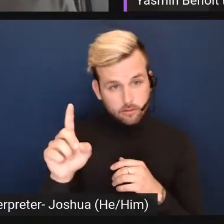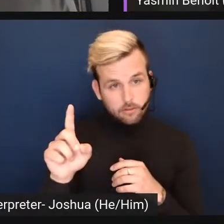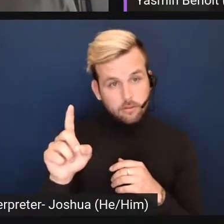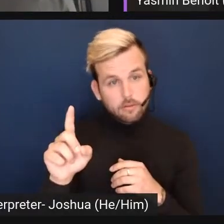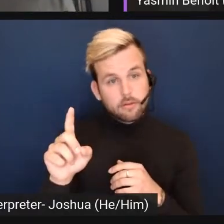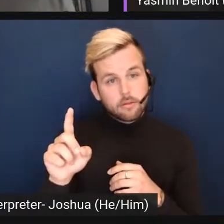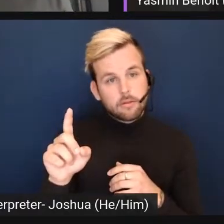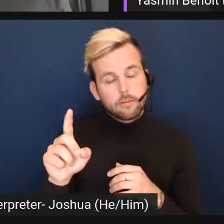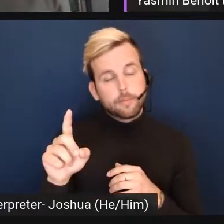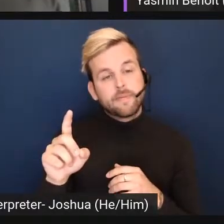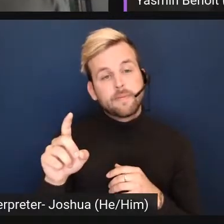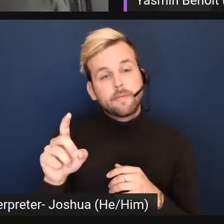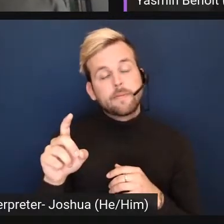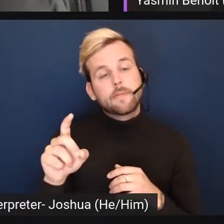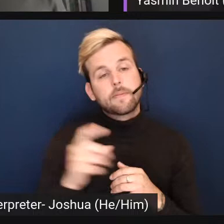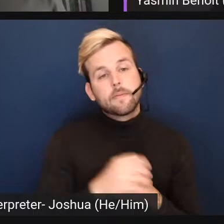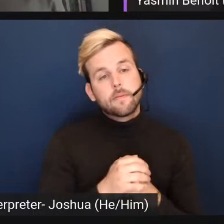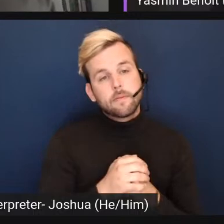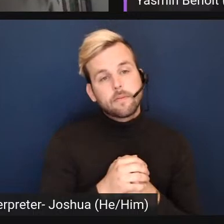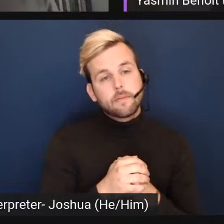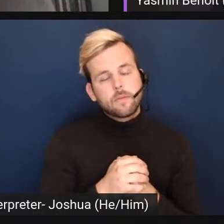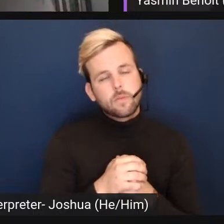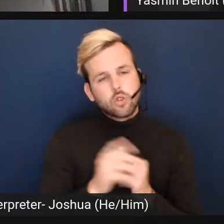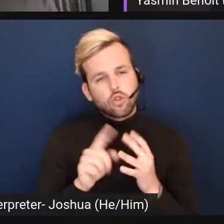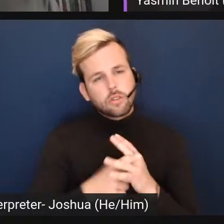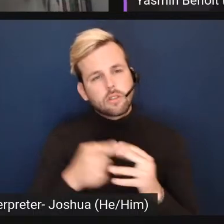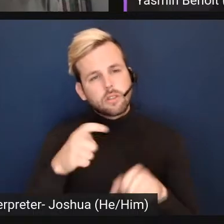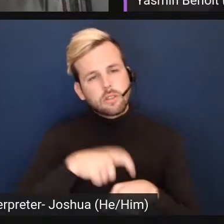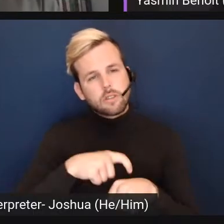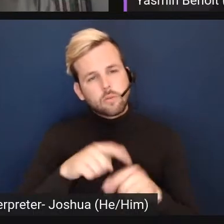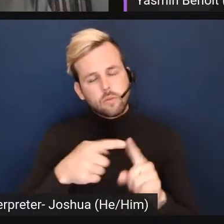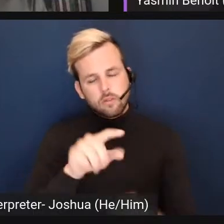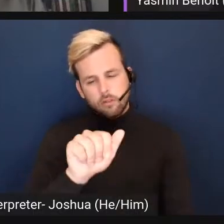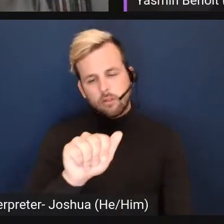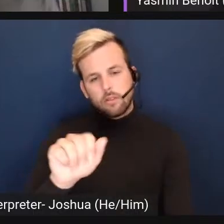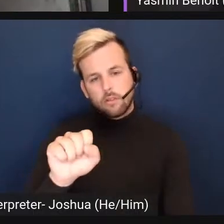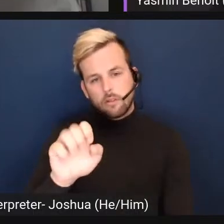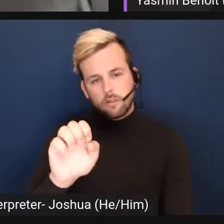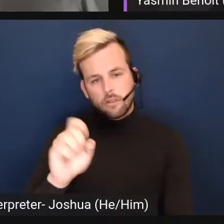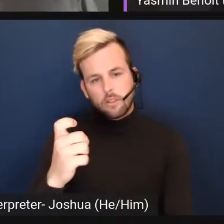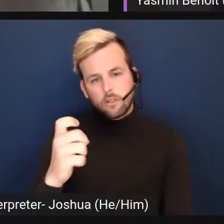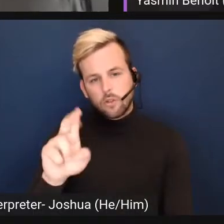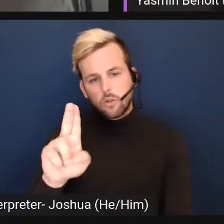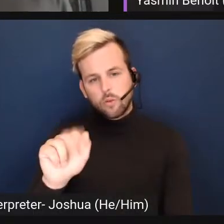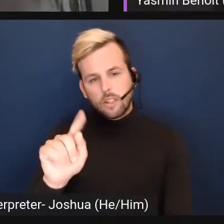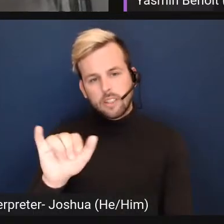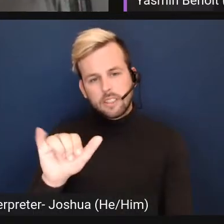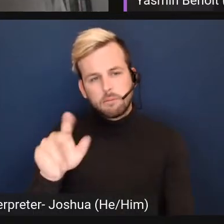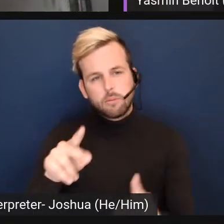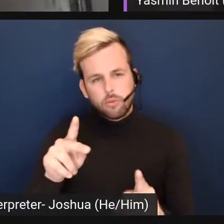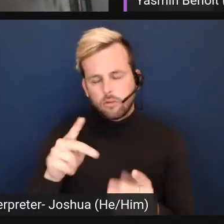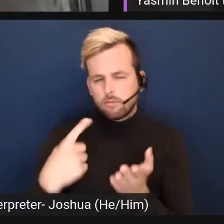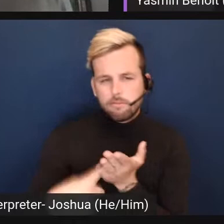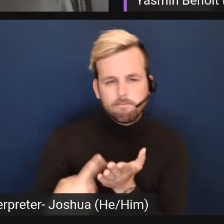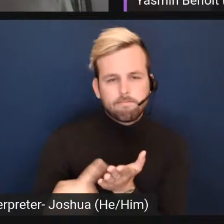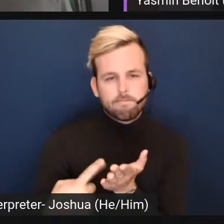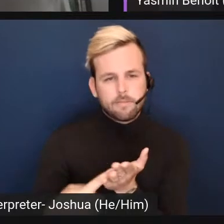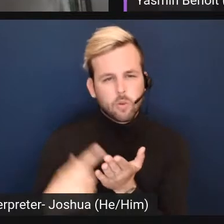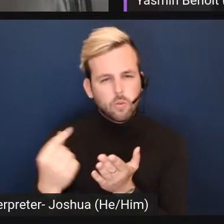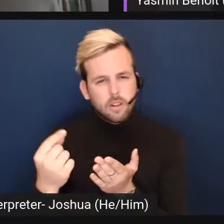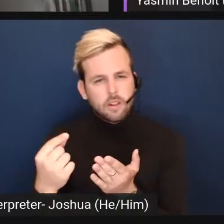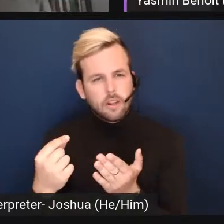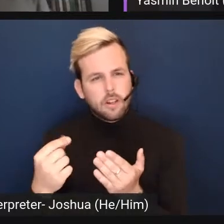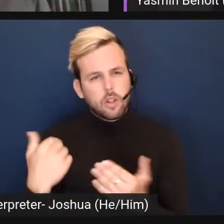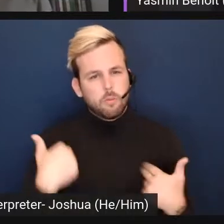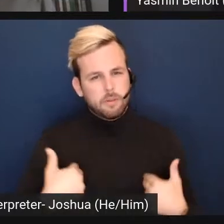And it started at a time when the definition of asexuality was being debated in what was then the Haven for the Human